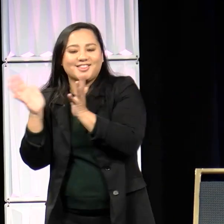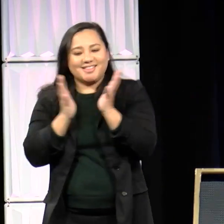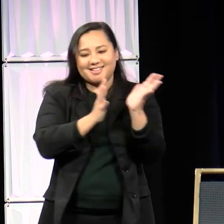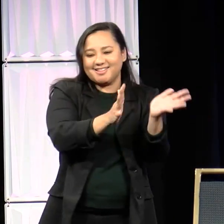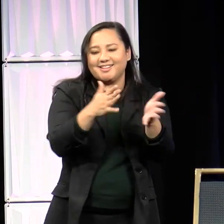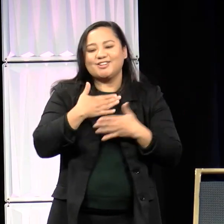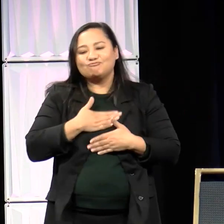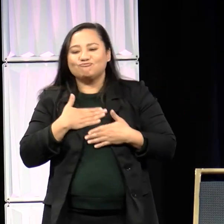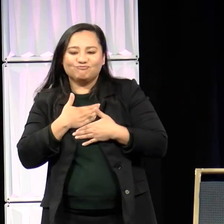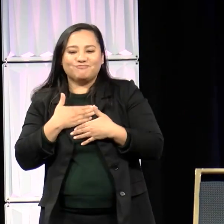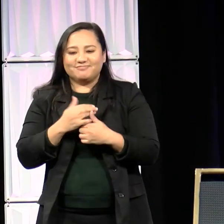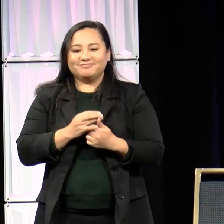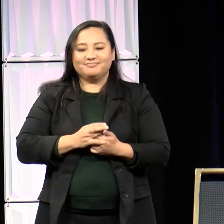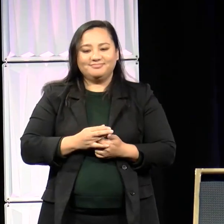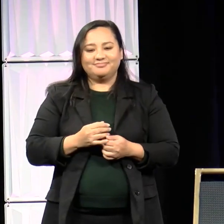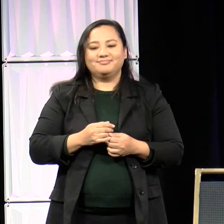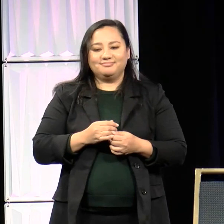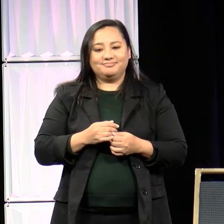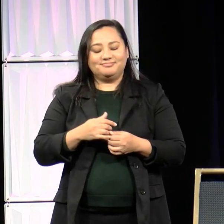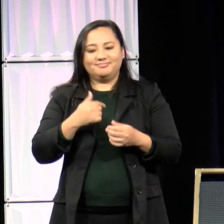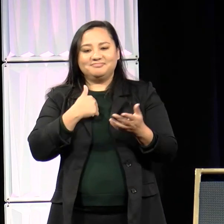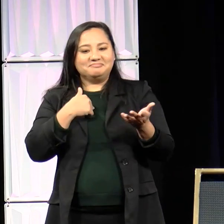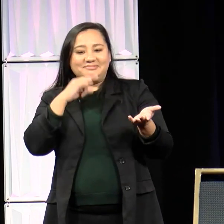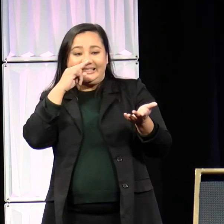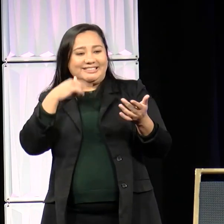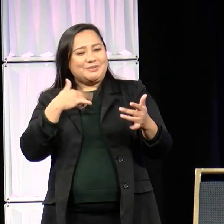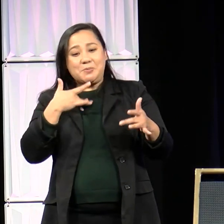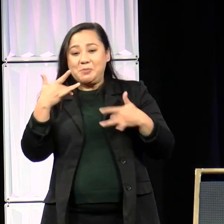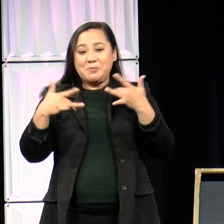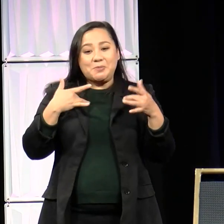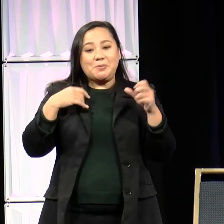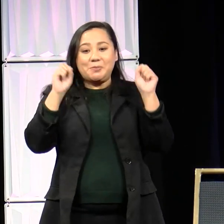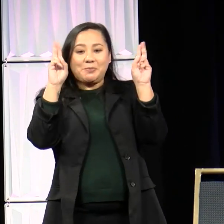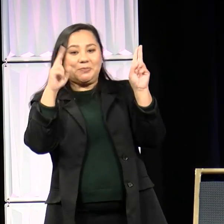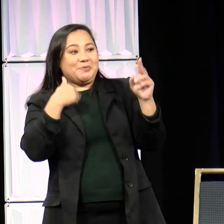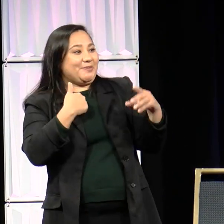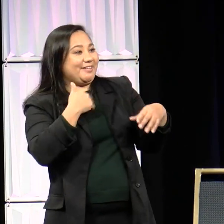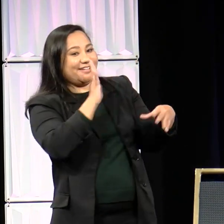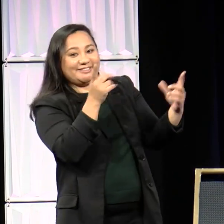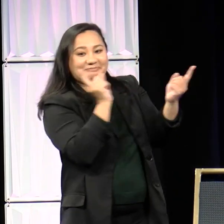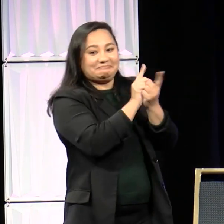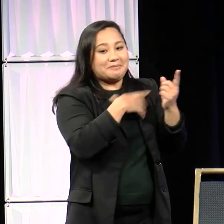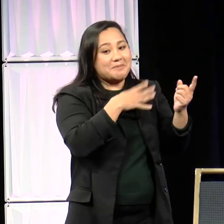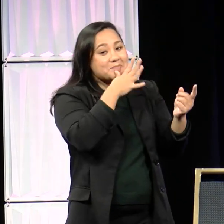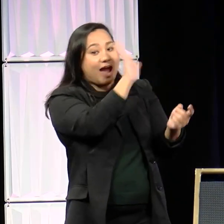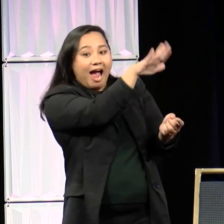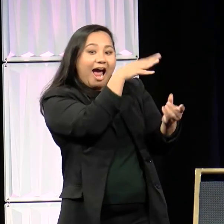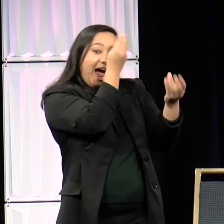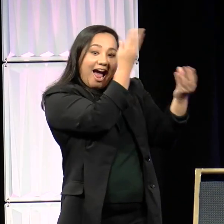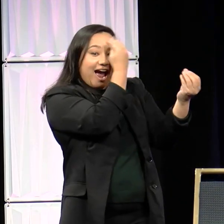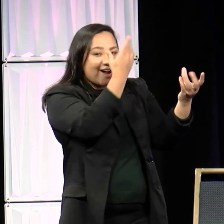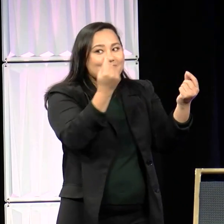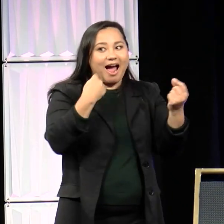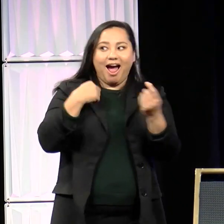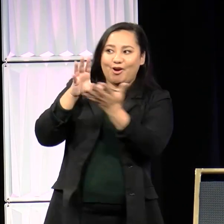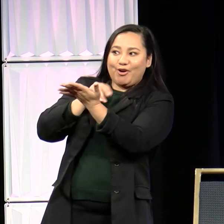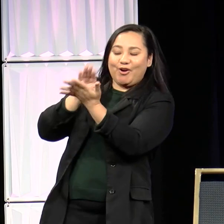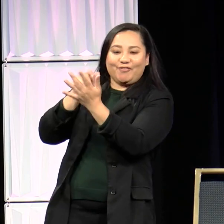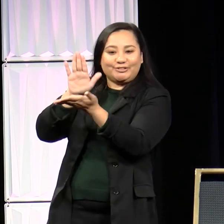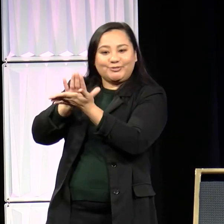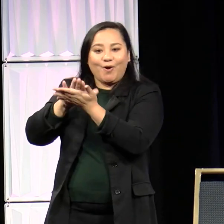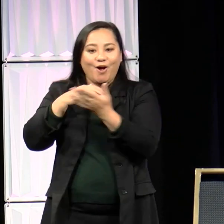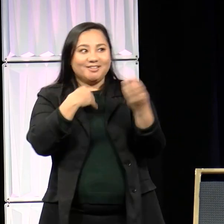I was the child who was excited to tell my mom every single new thing I learned when we weren't together. I was an unstoppable